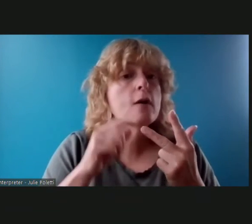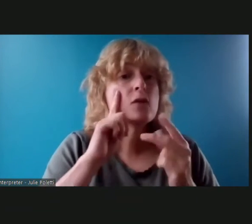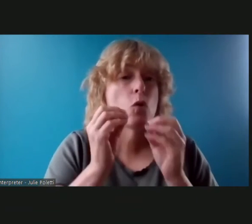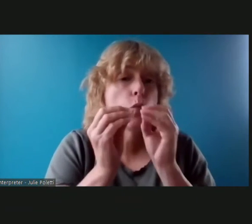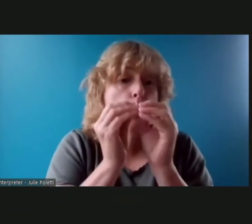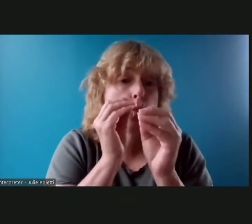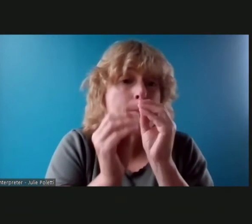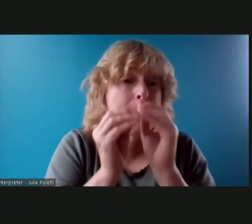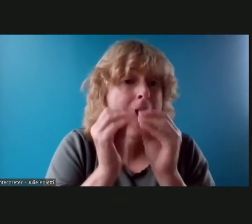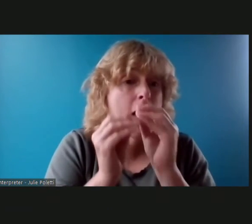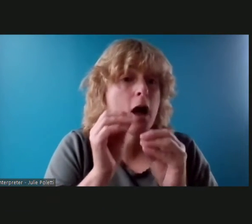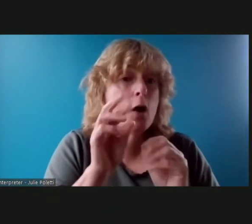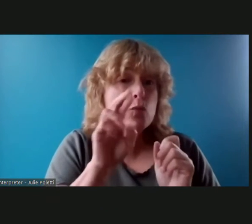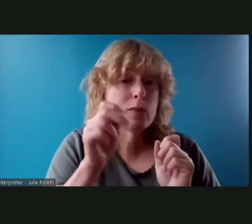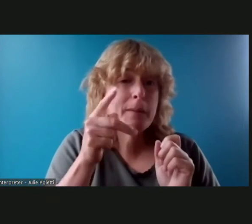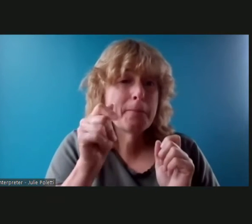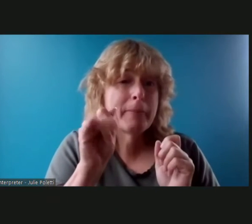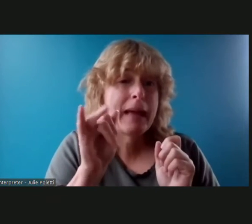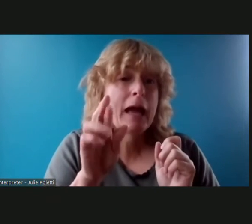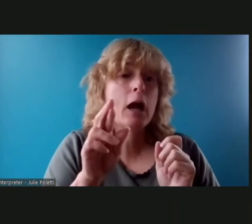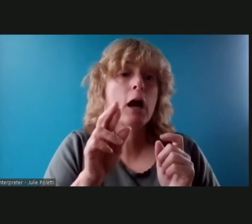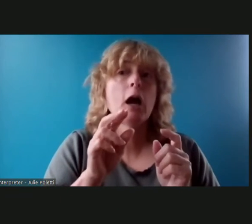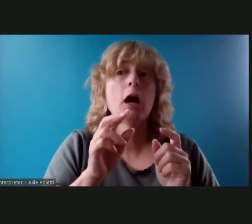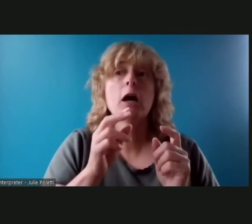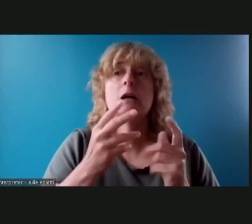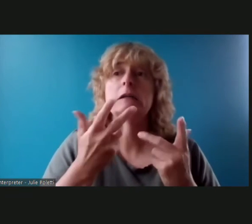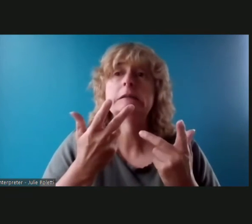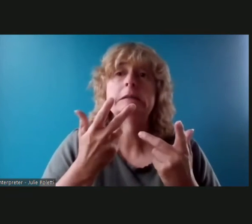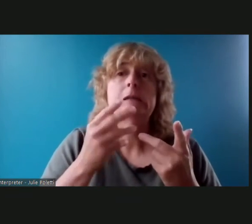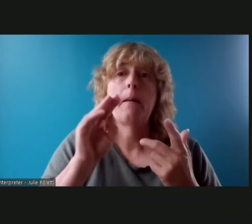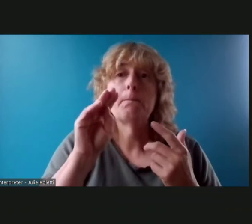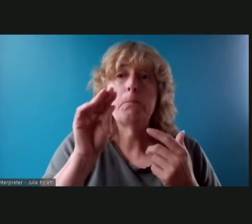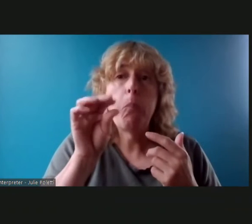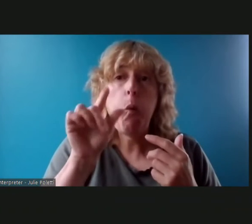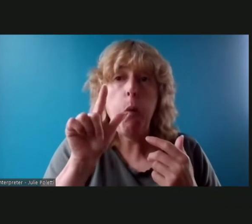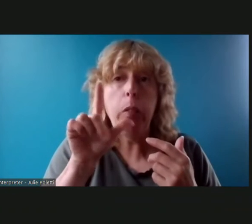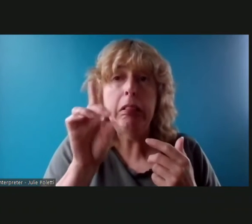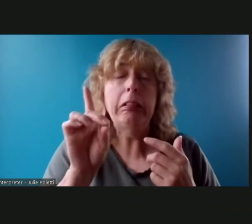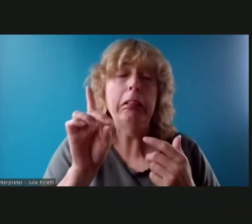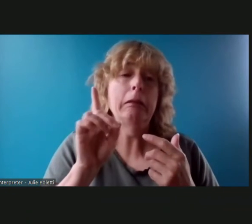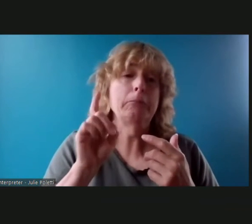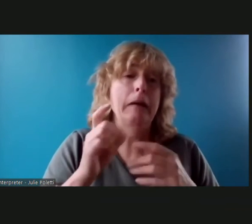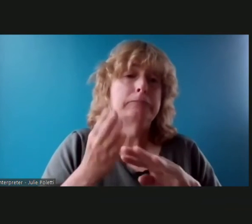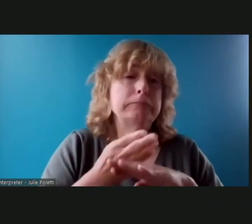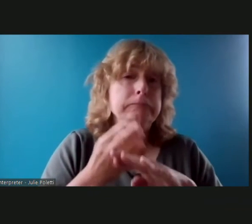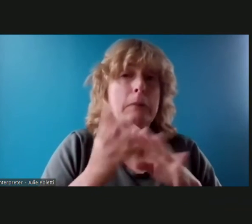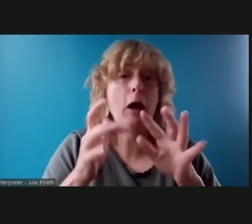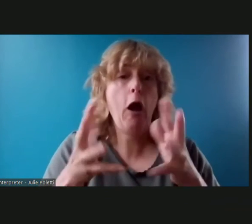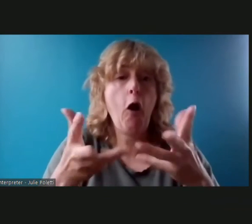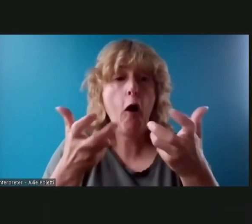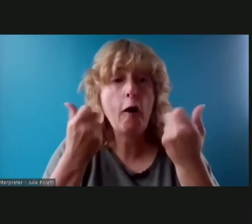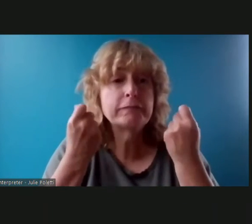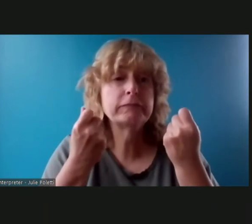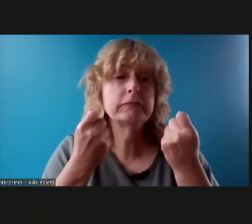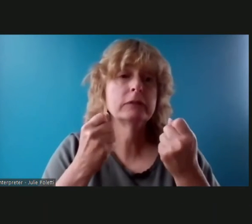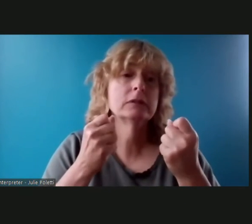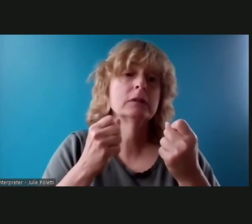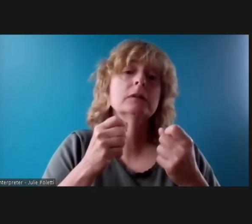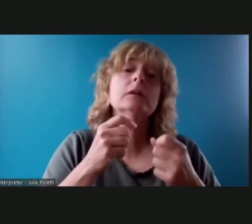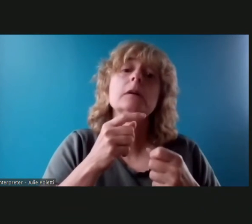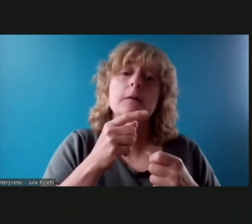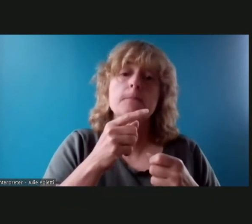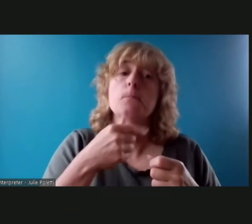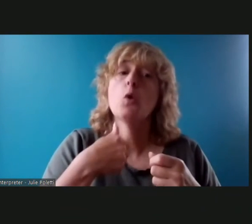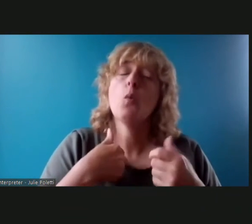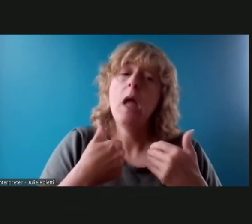uh mold uh abatement things of that nature so we are um we have our